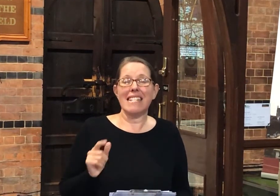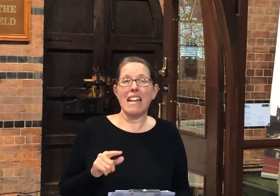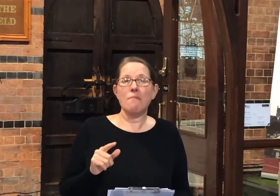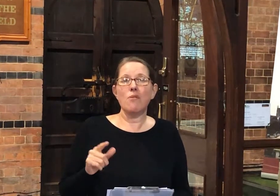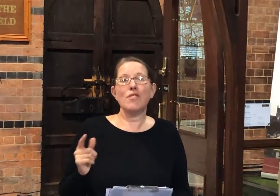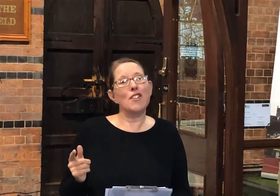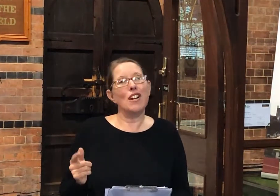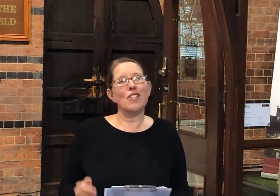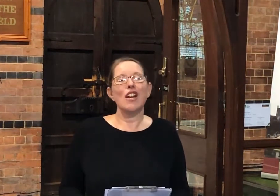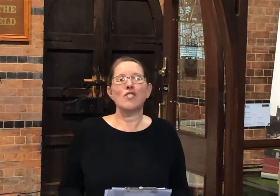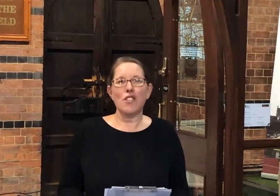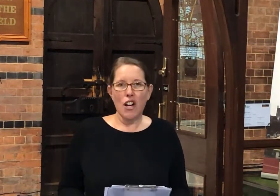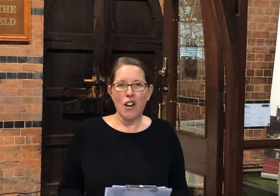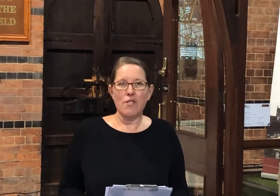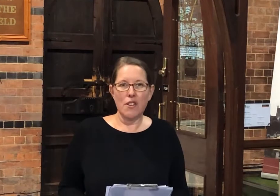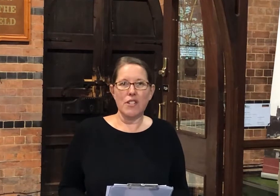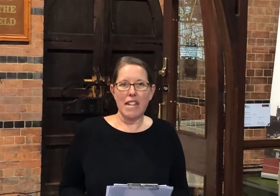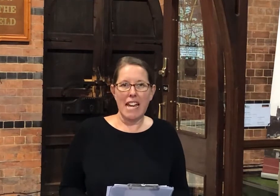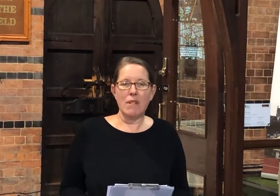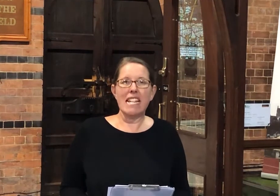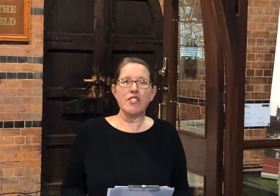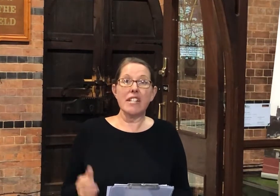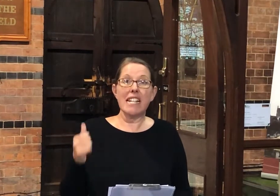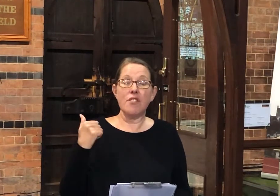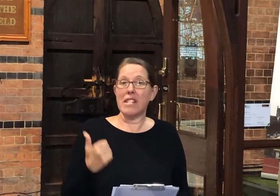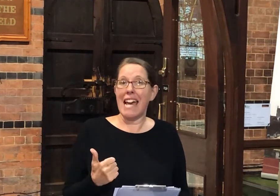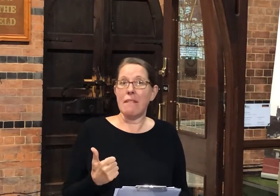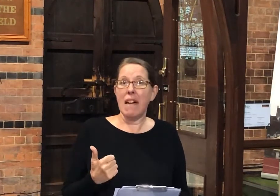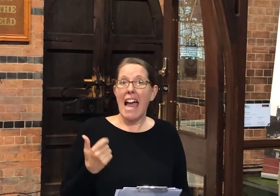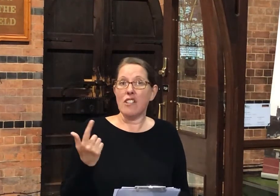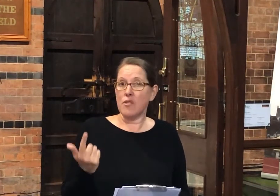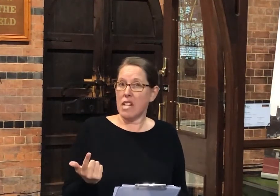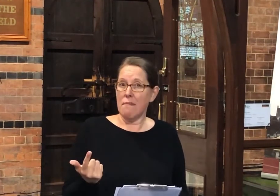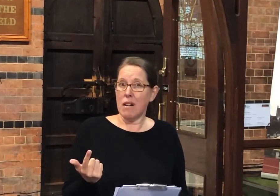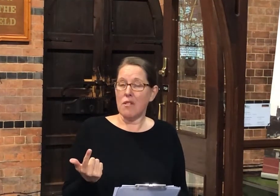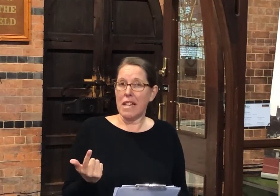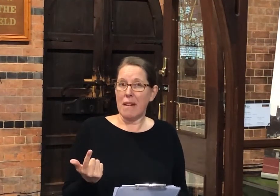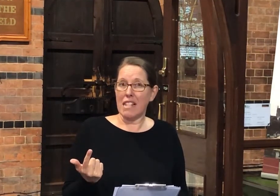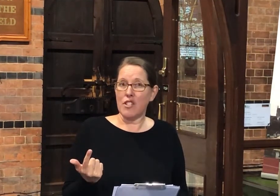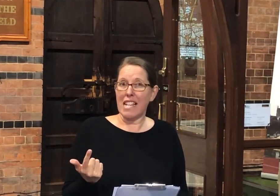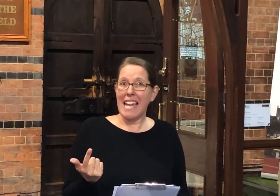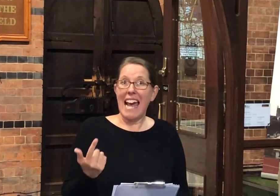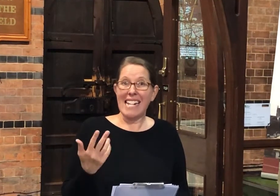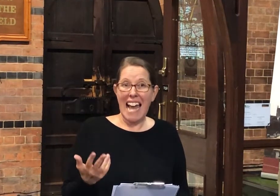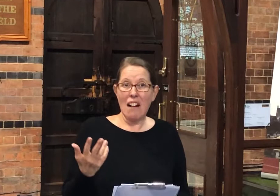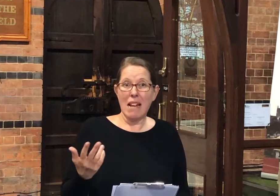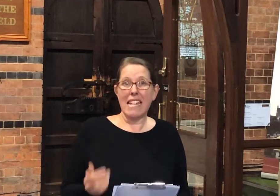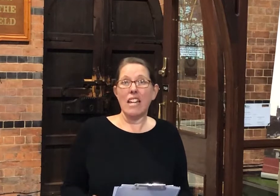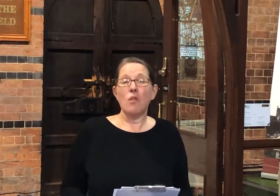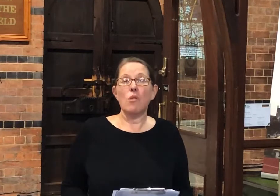stpaulschurch.co.uk. We need you to leave your name and your number or email address and how many will